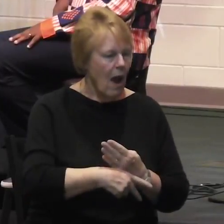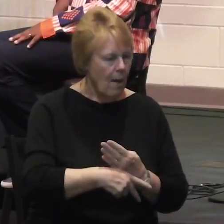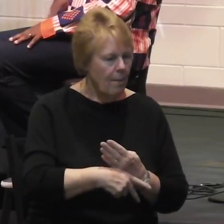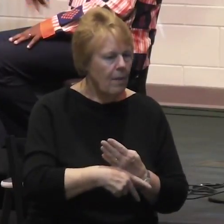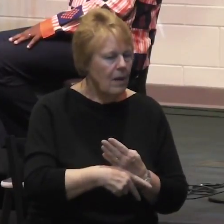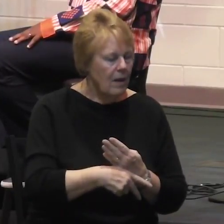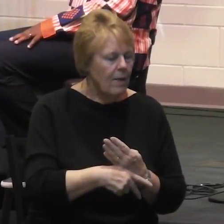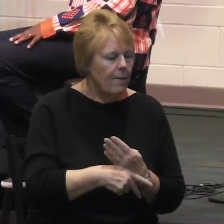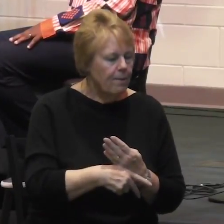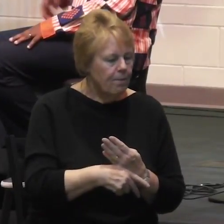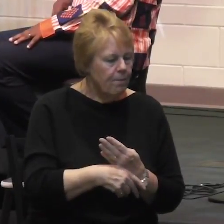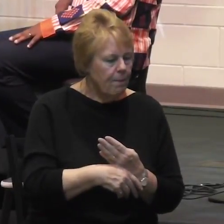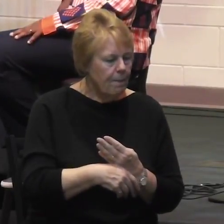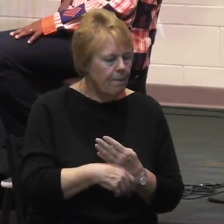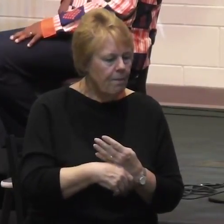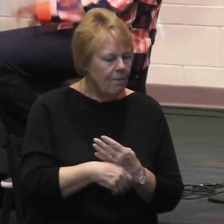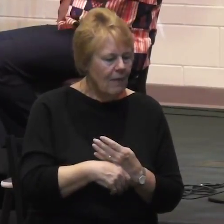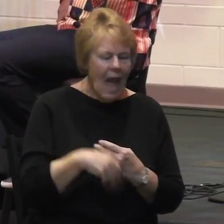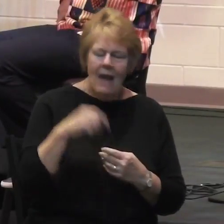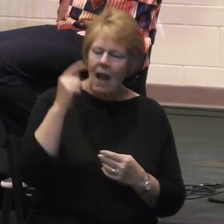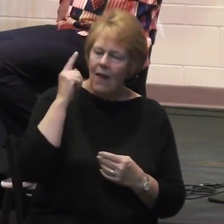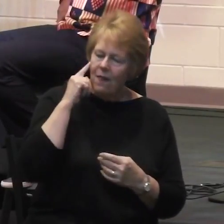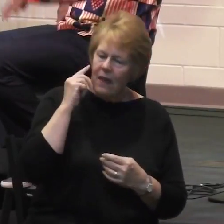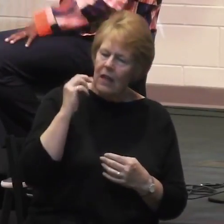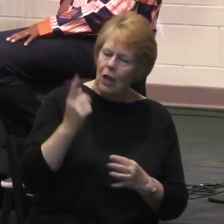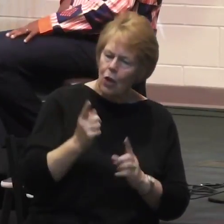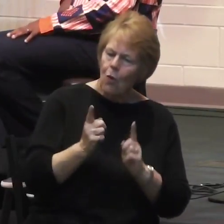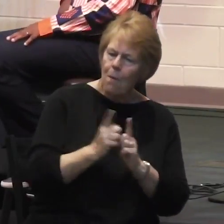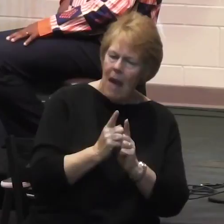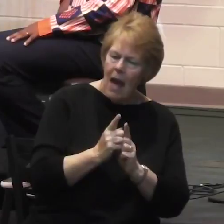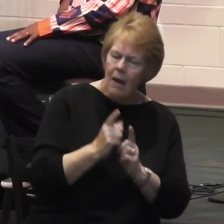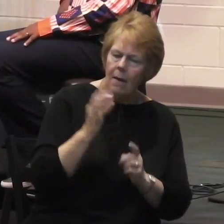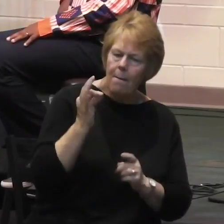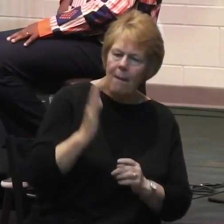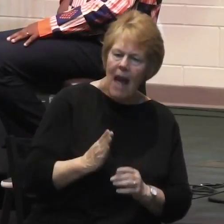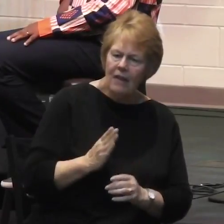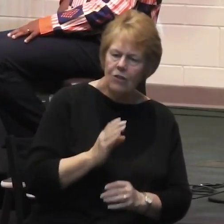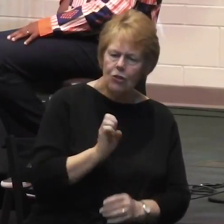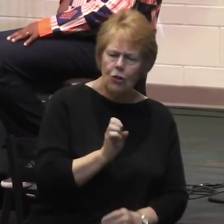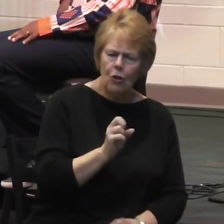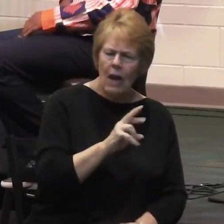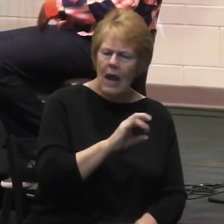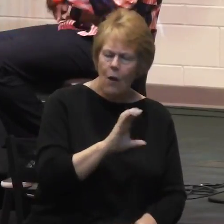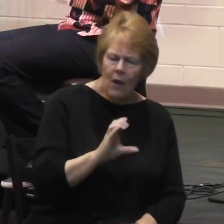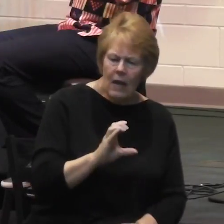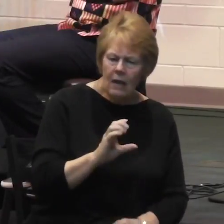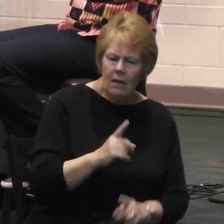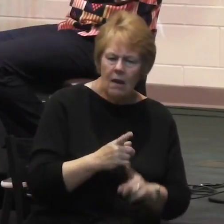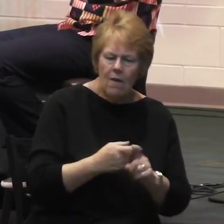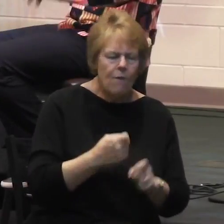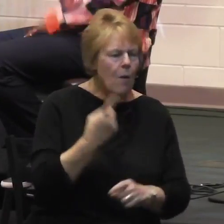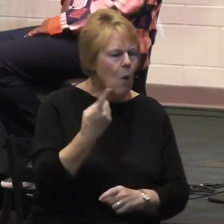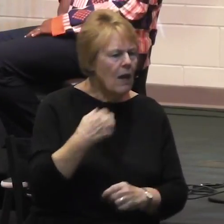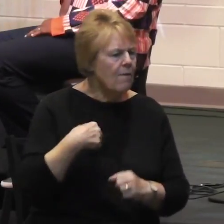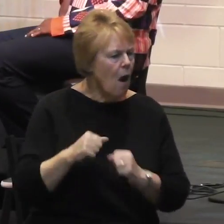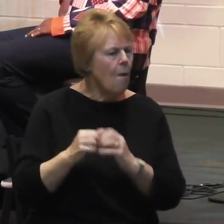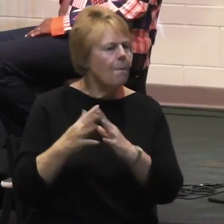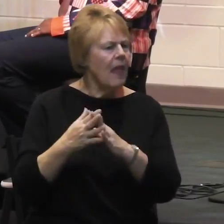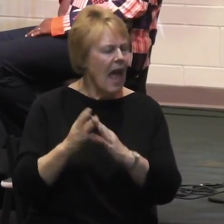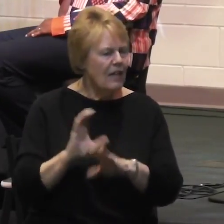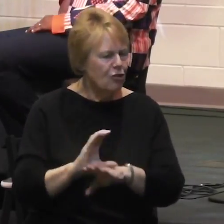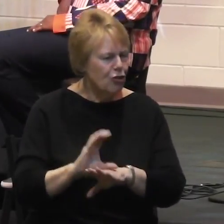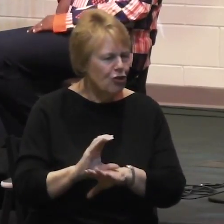And I think you met Pastor Eric, who now leads one of our church plants. He was an intern, very energetic,